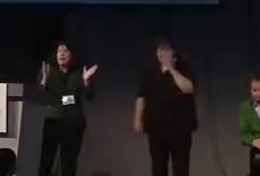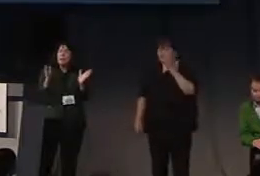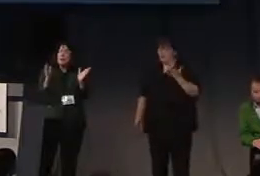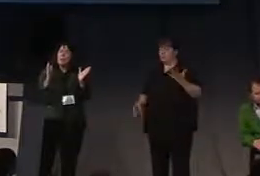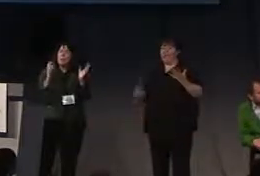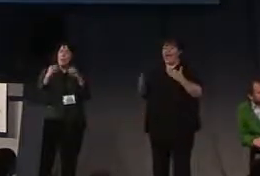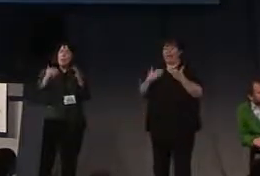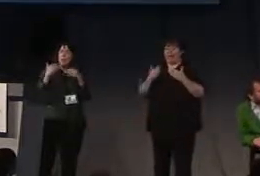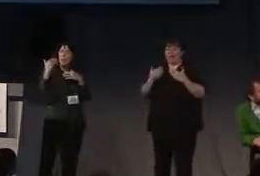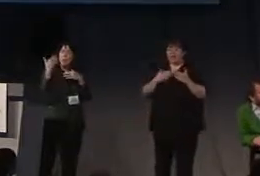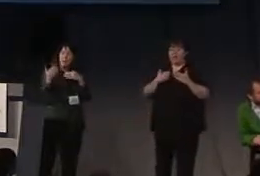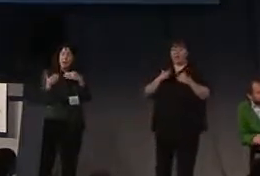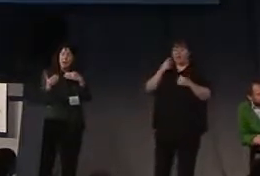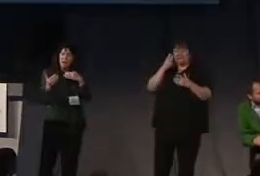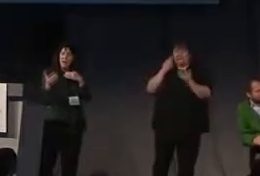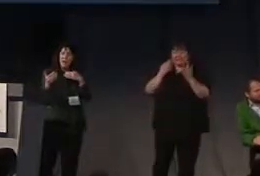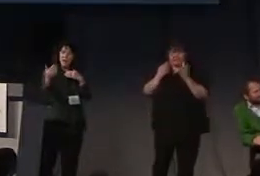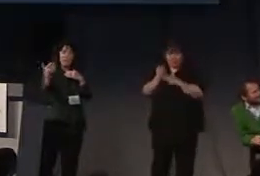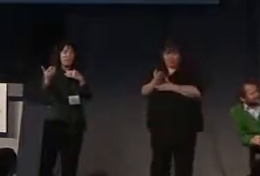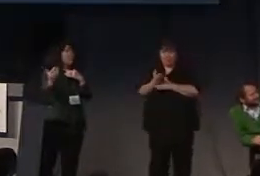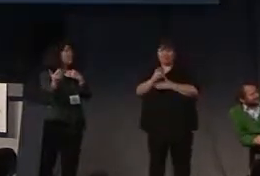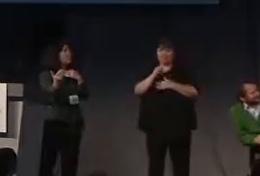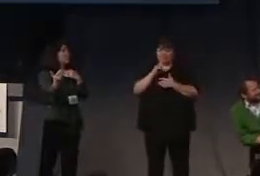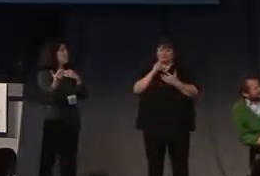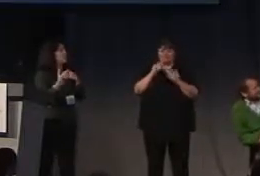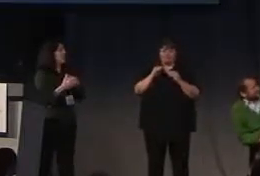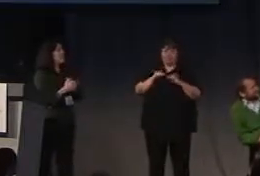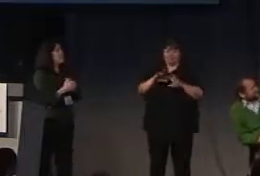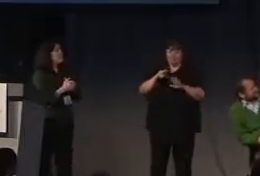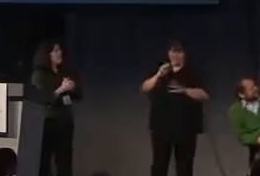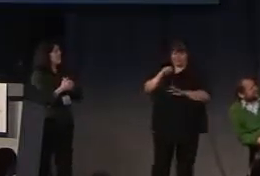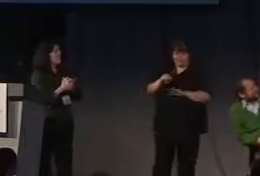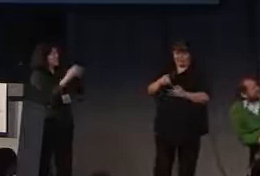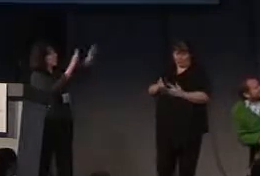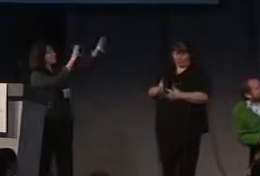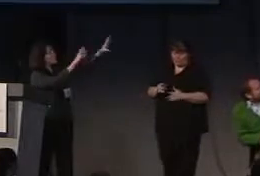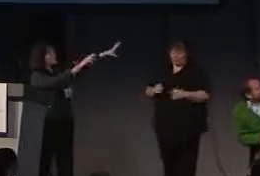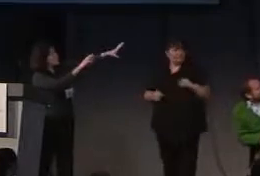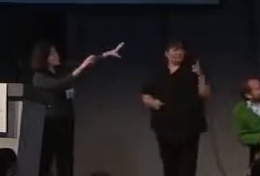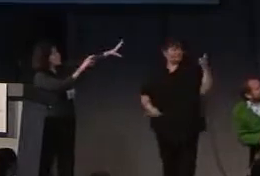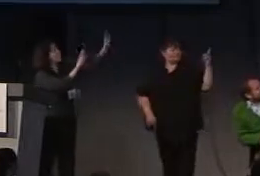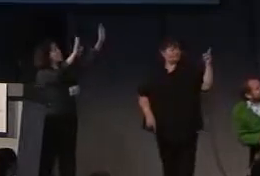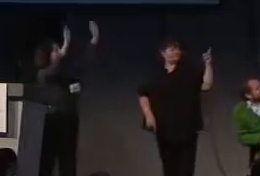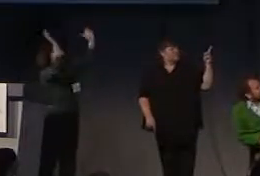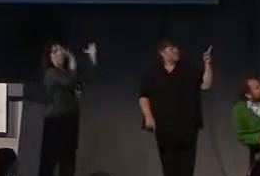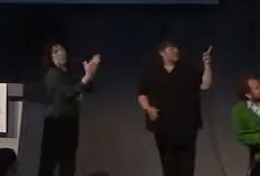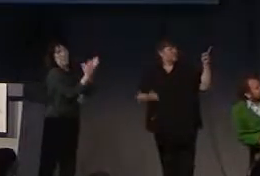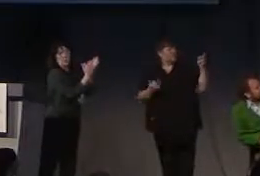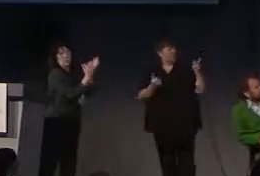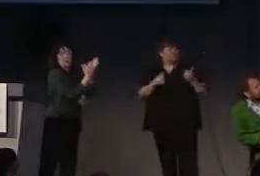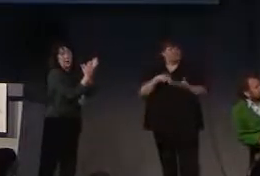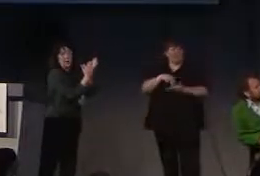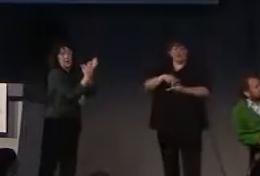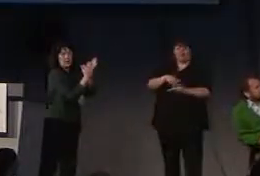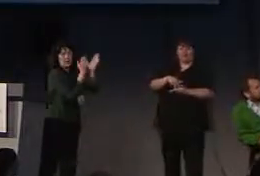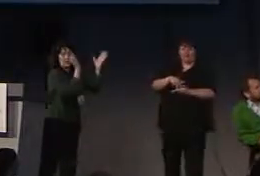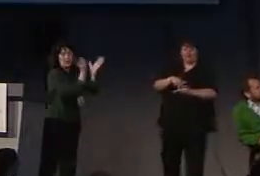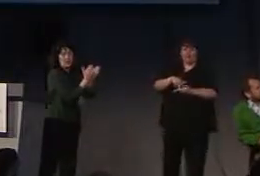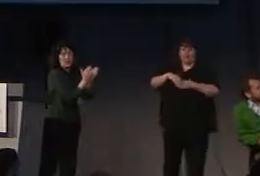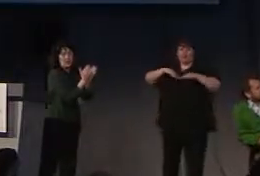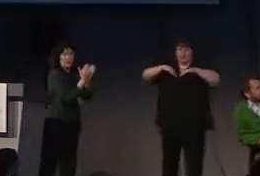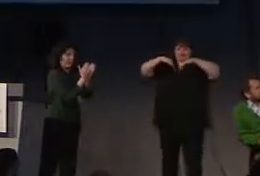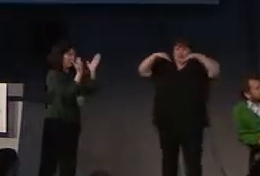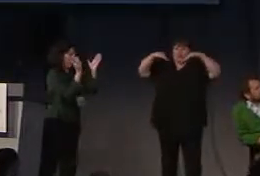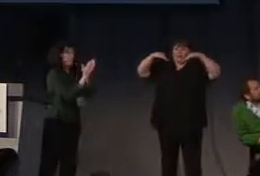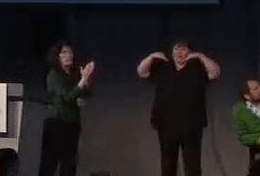transparent enough that you can see through it. But you see, when you try to stand up, you create a